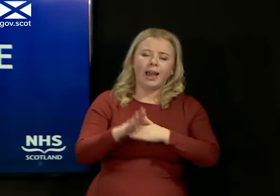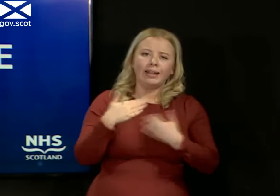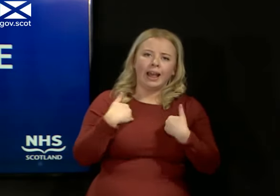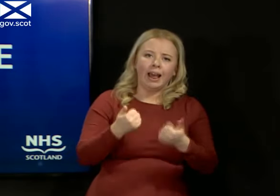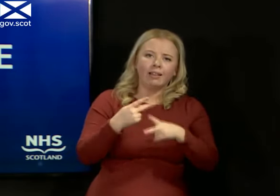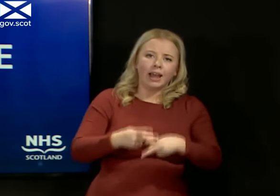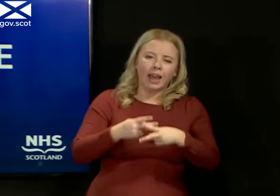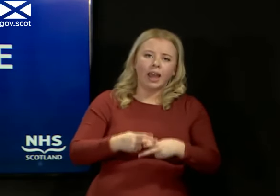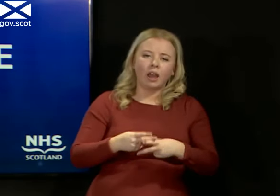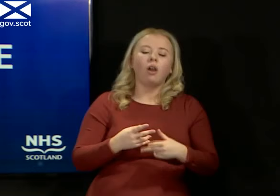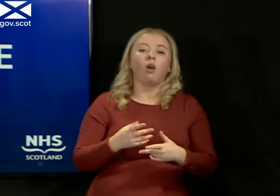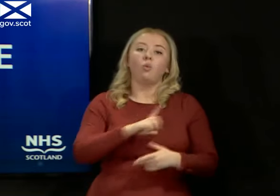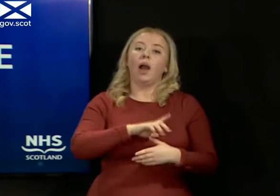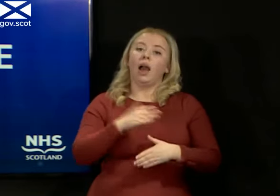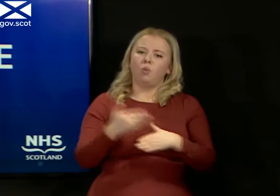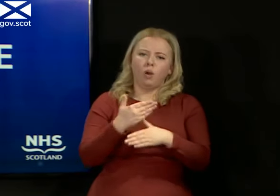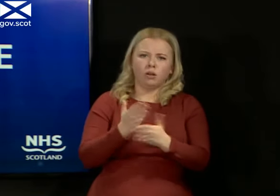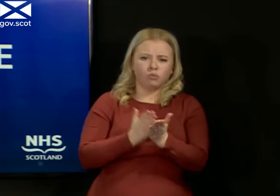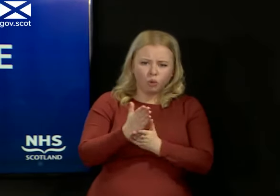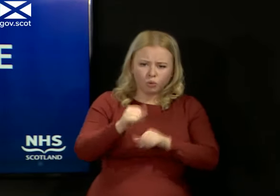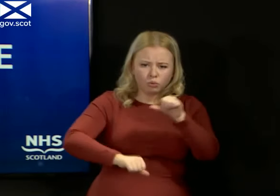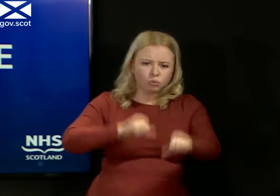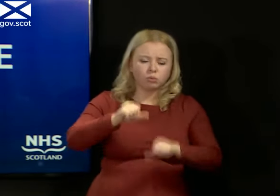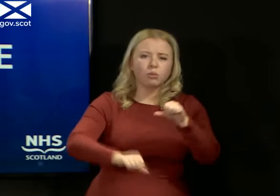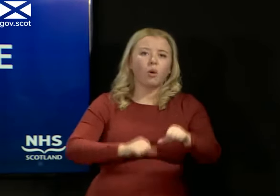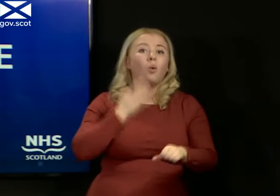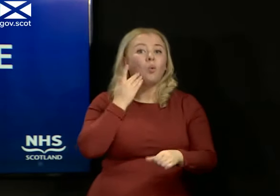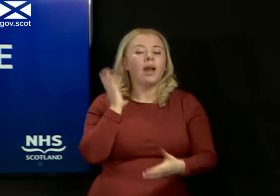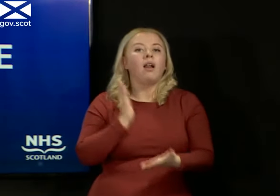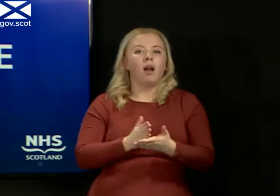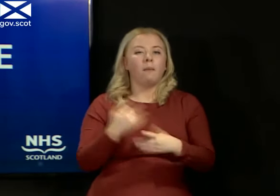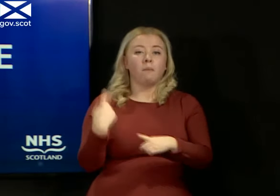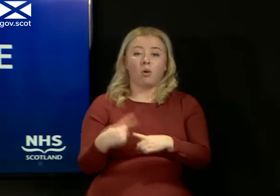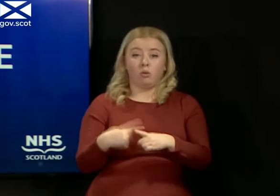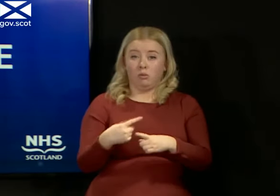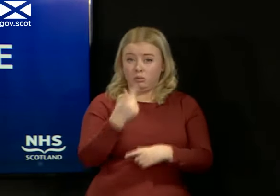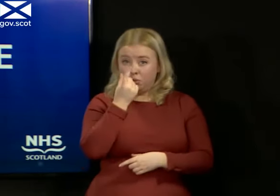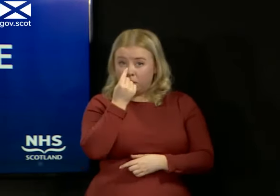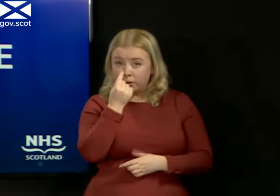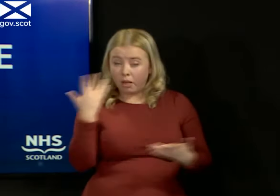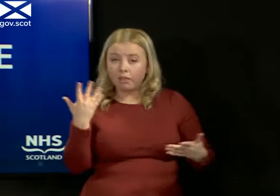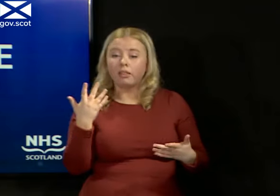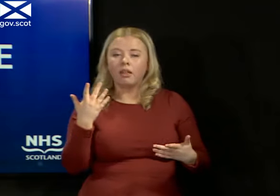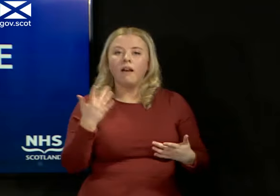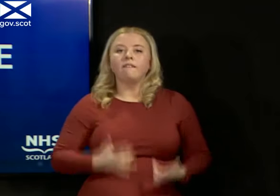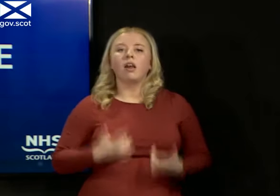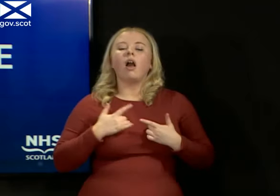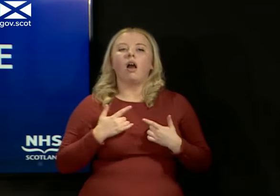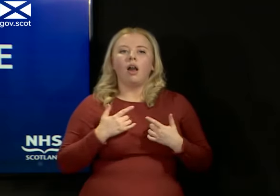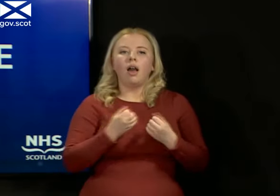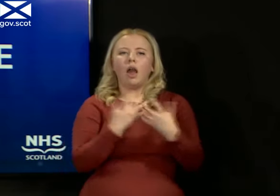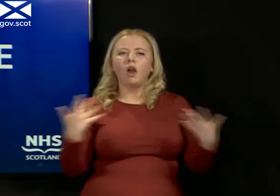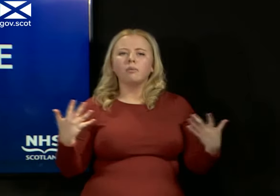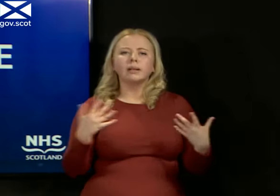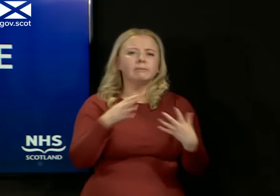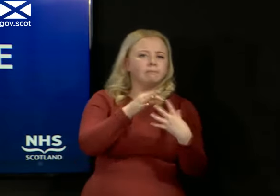So we are working our way through that as soon as it is possible for us to give an indication of the range of